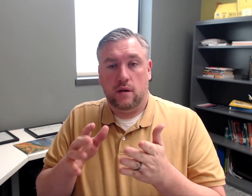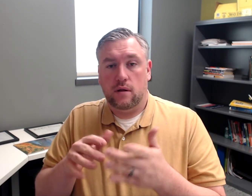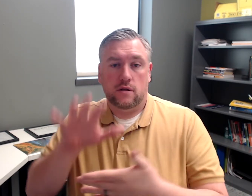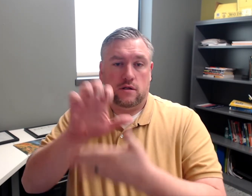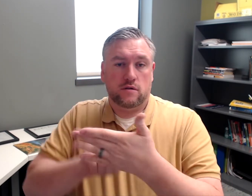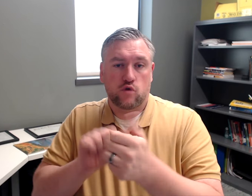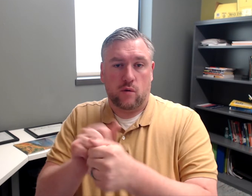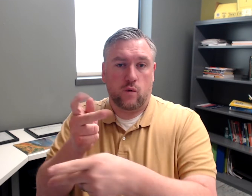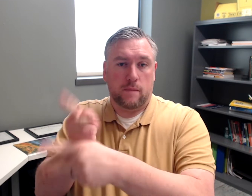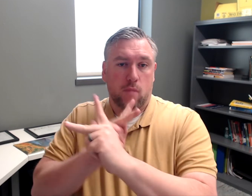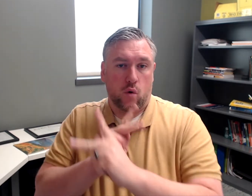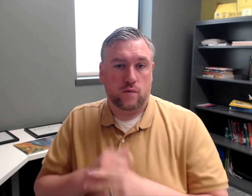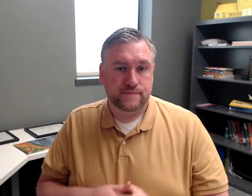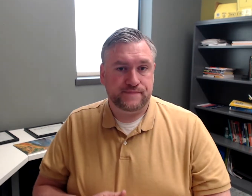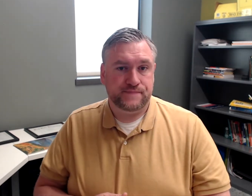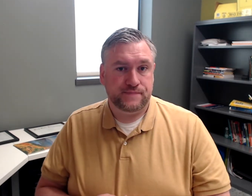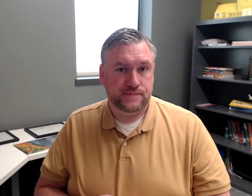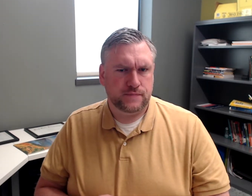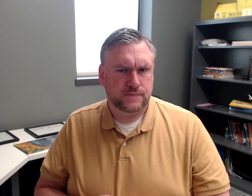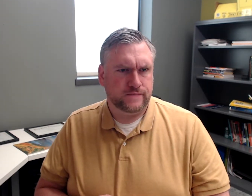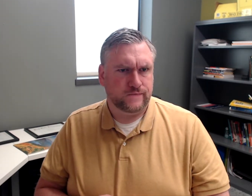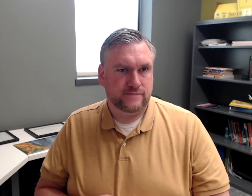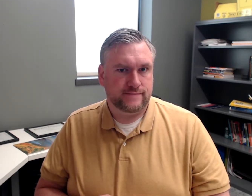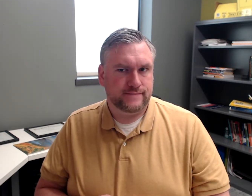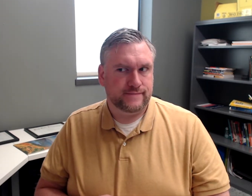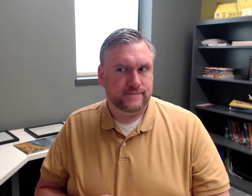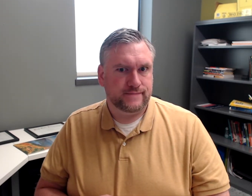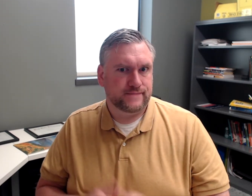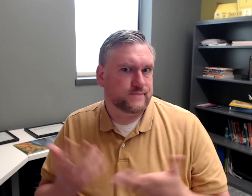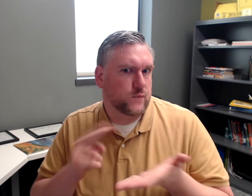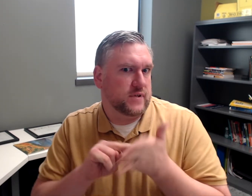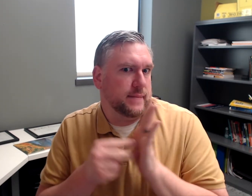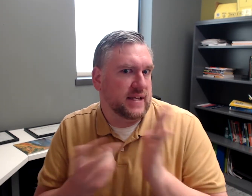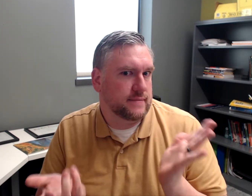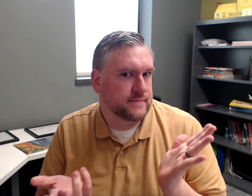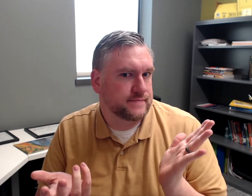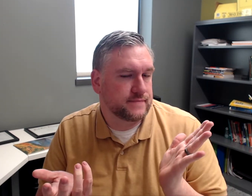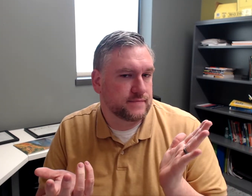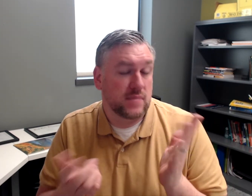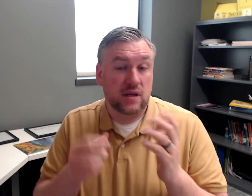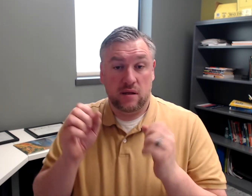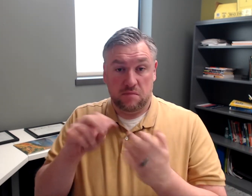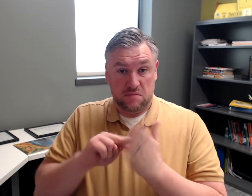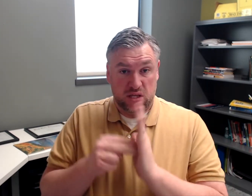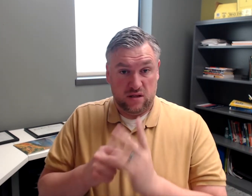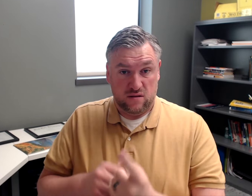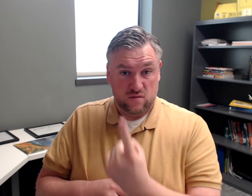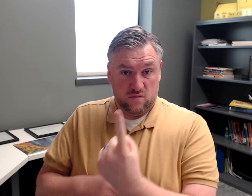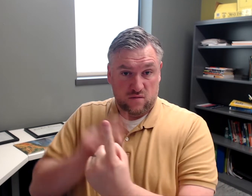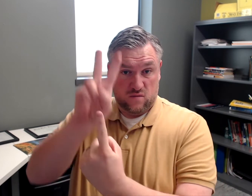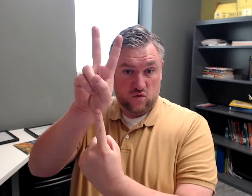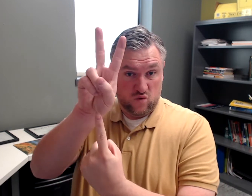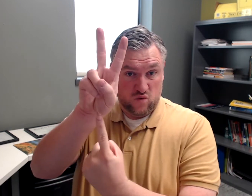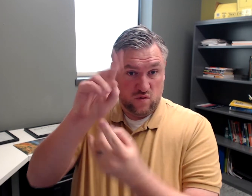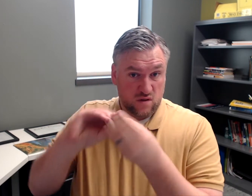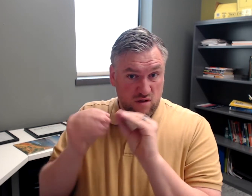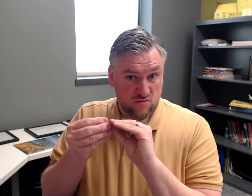Student will subtract with borrowing. Okay, well, what does that really mean? Does it mean one